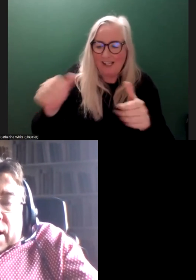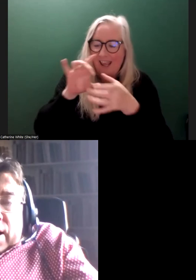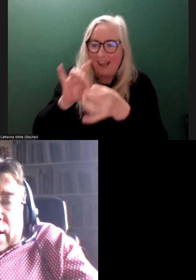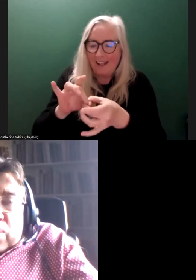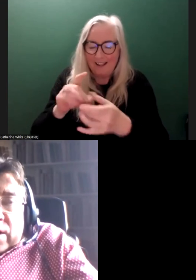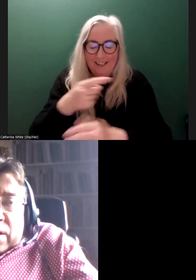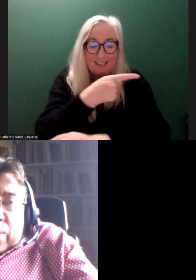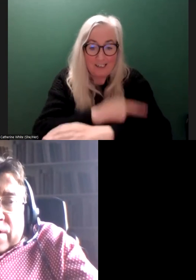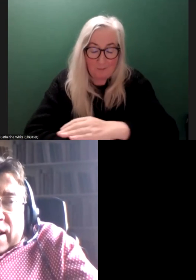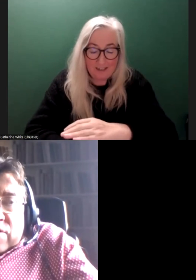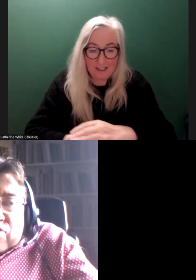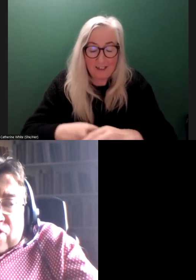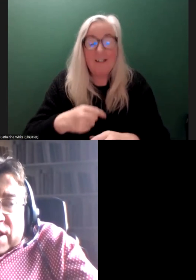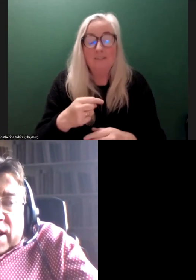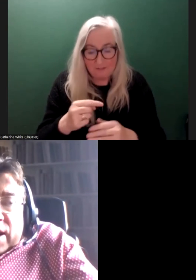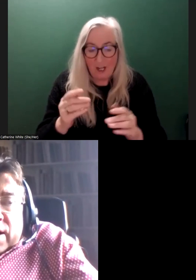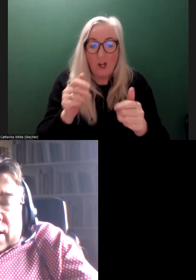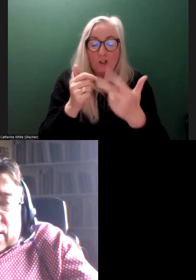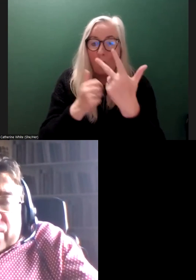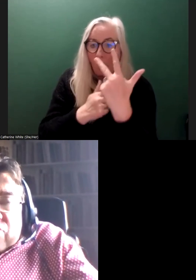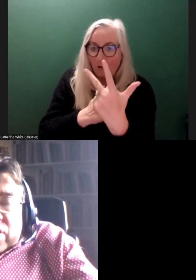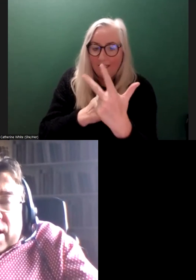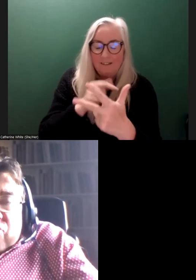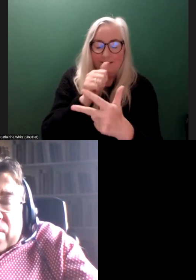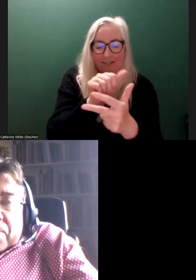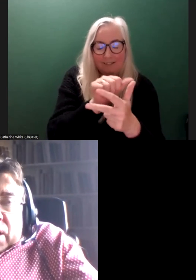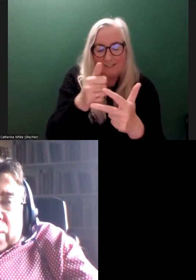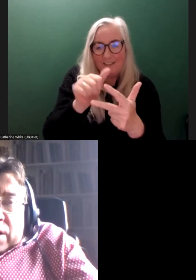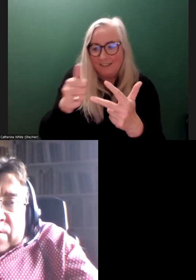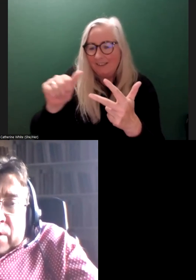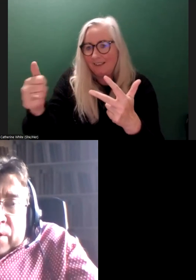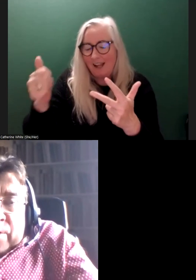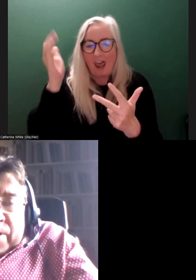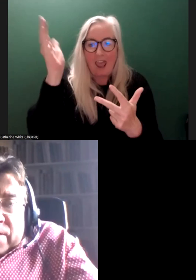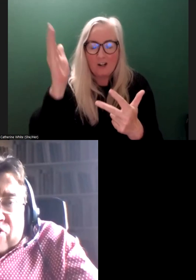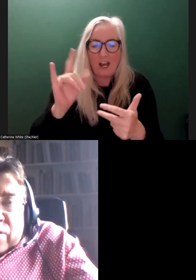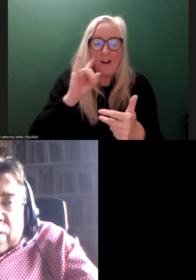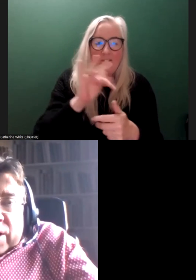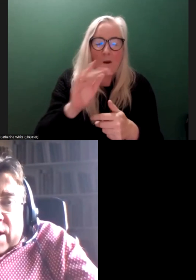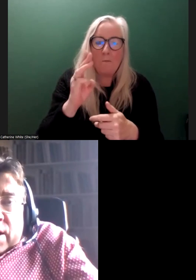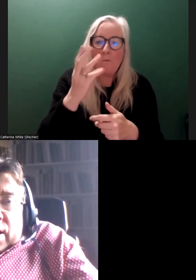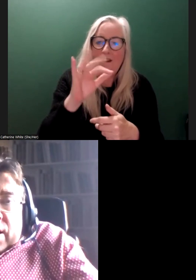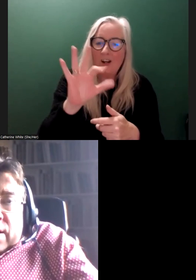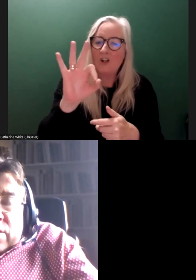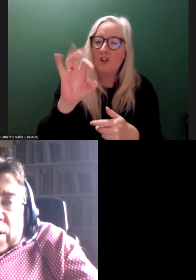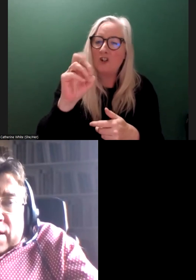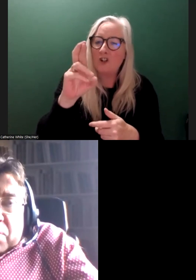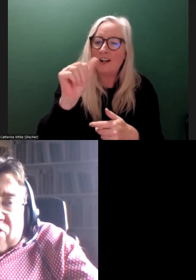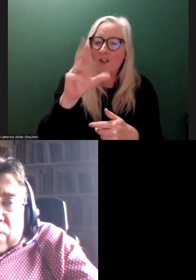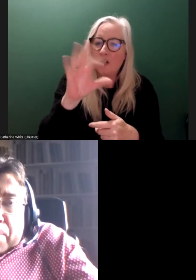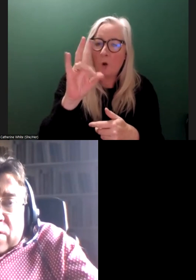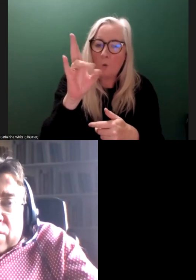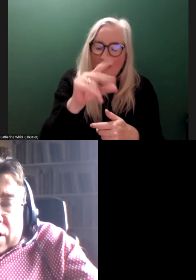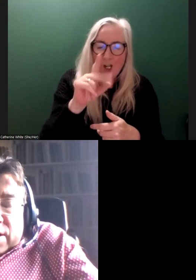And we, over that three, over the three lectures, we heard from Professor Gerard Quinn, UN